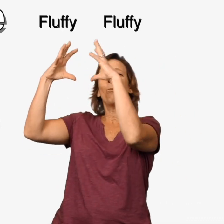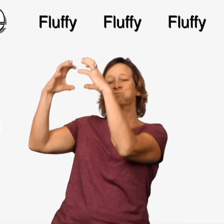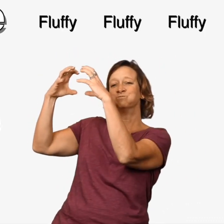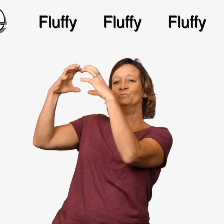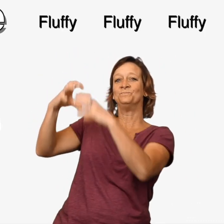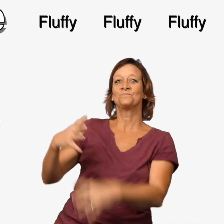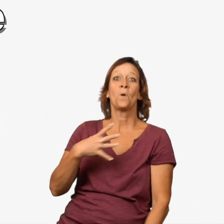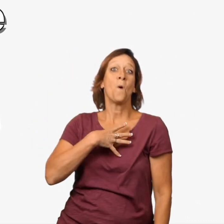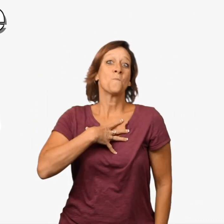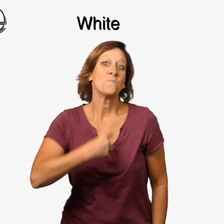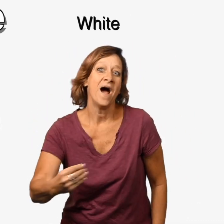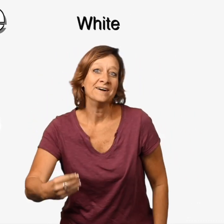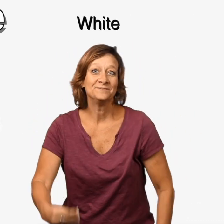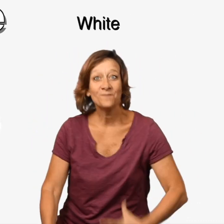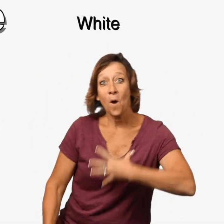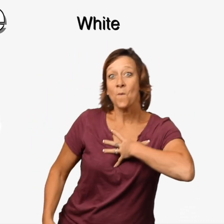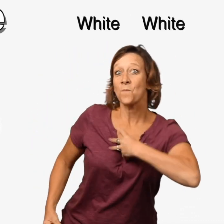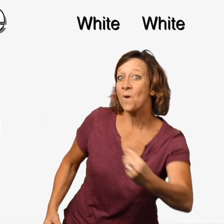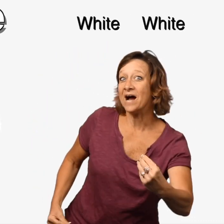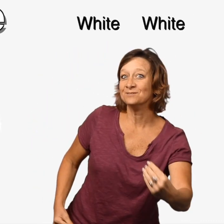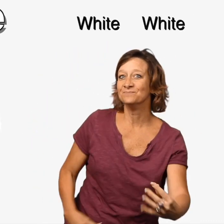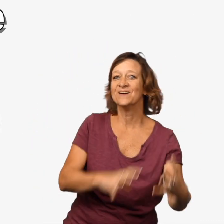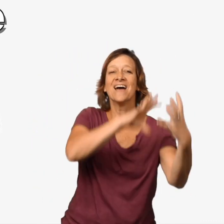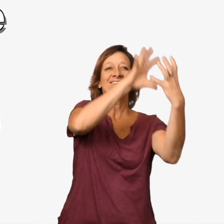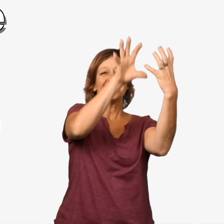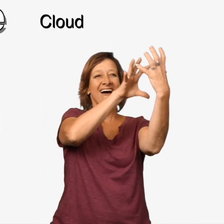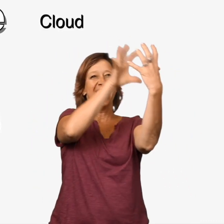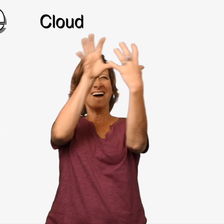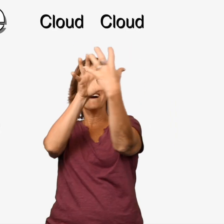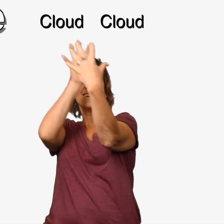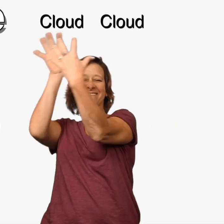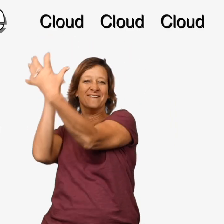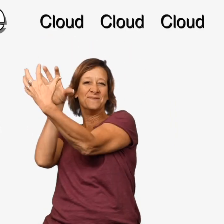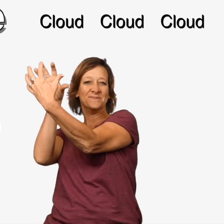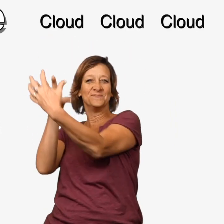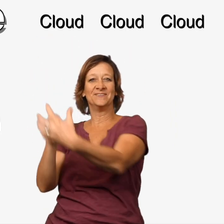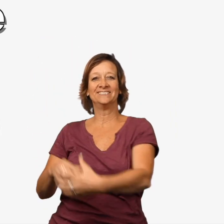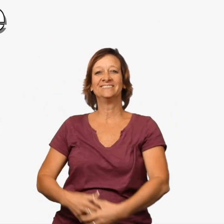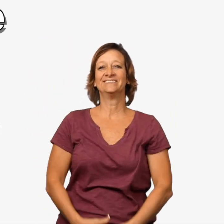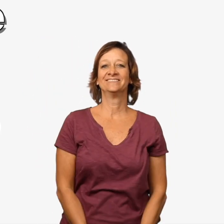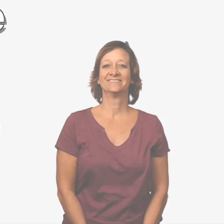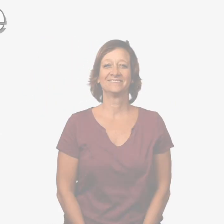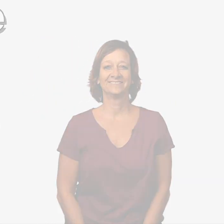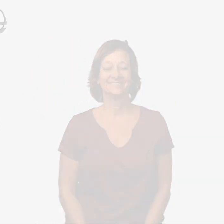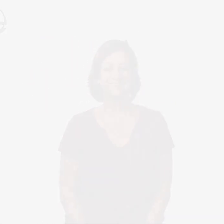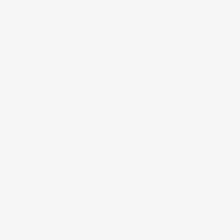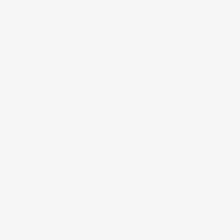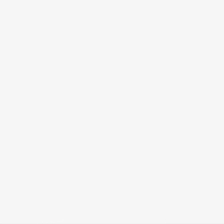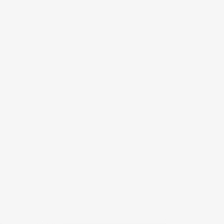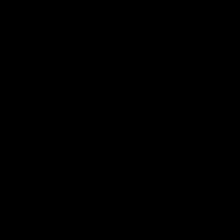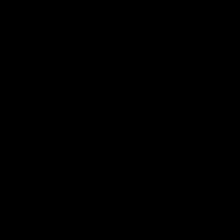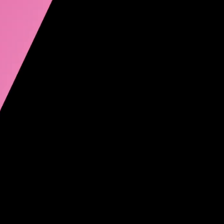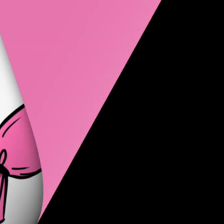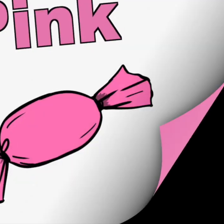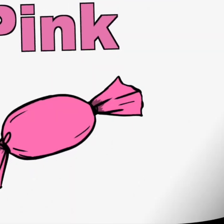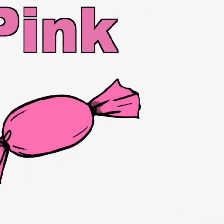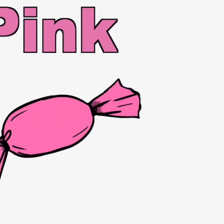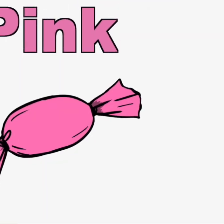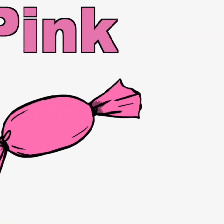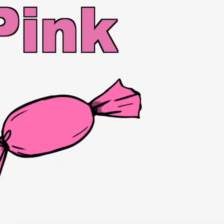fluffy, white, white, cloud, cloud, cloud, pink,